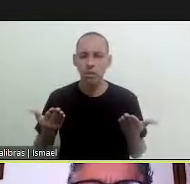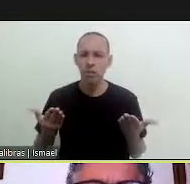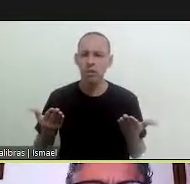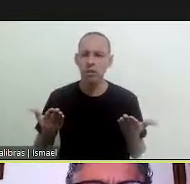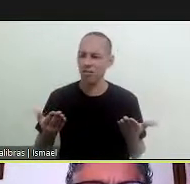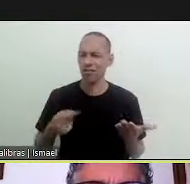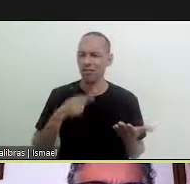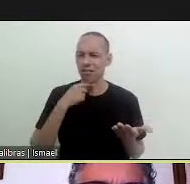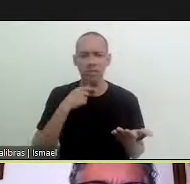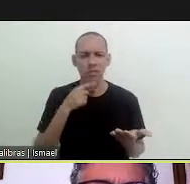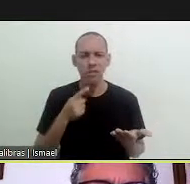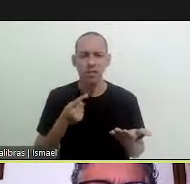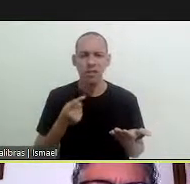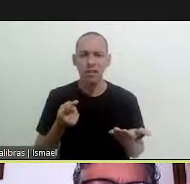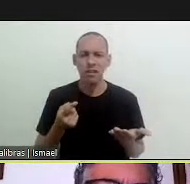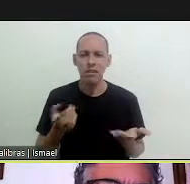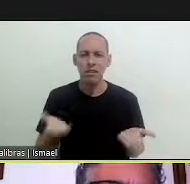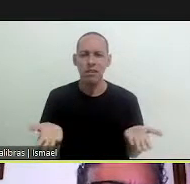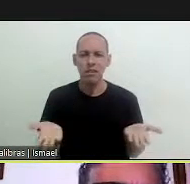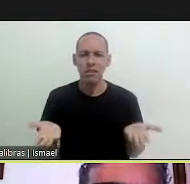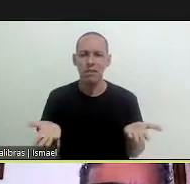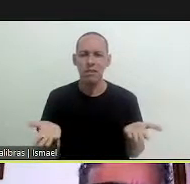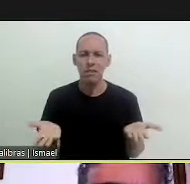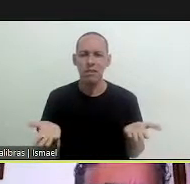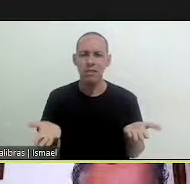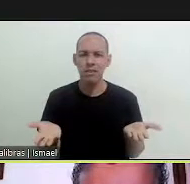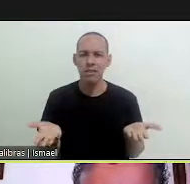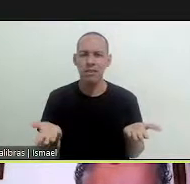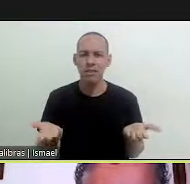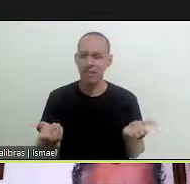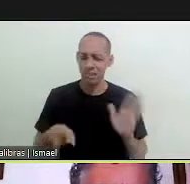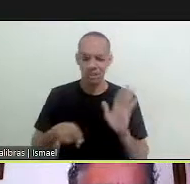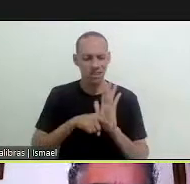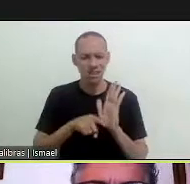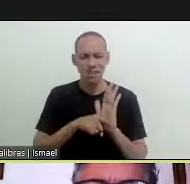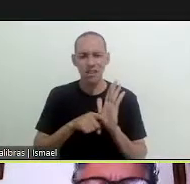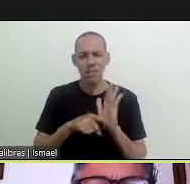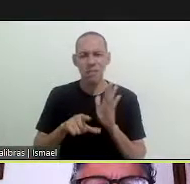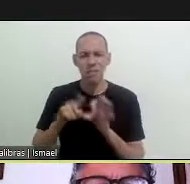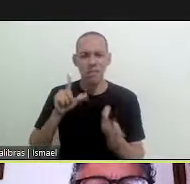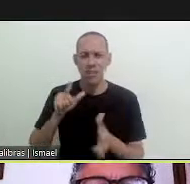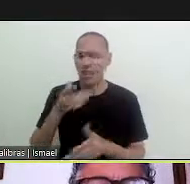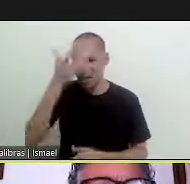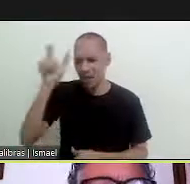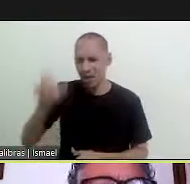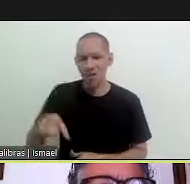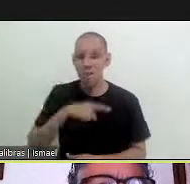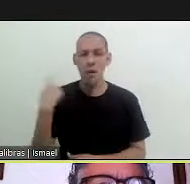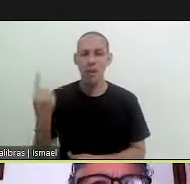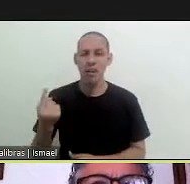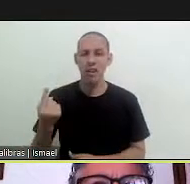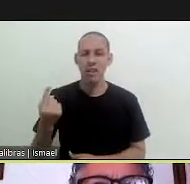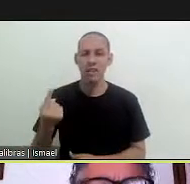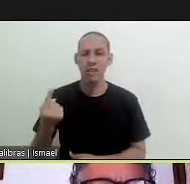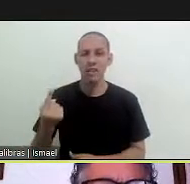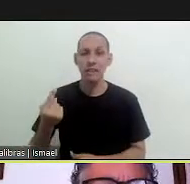i said no that is not possible so before becoming negative this person will be dead